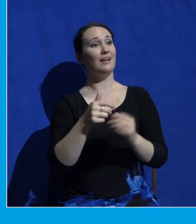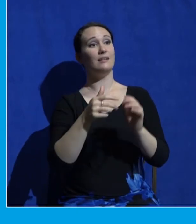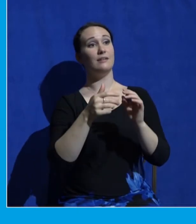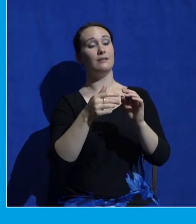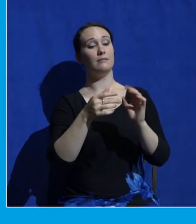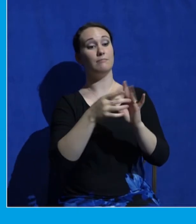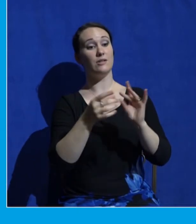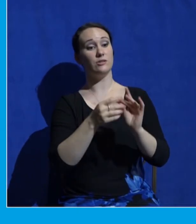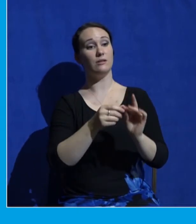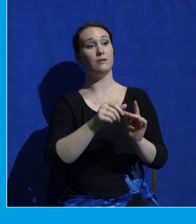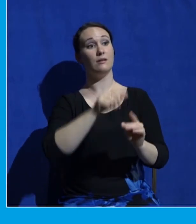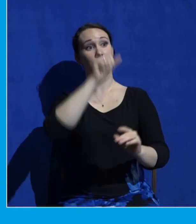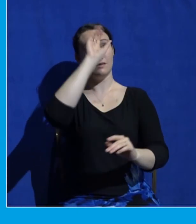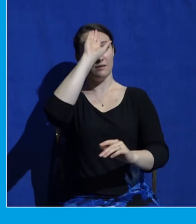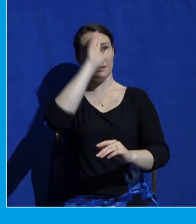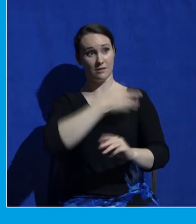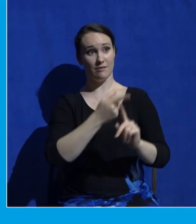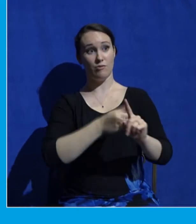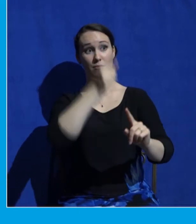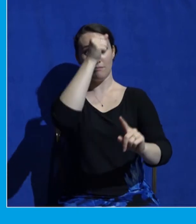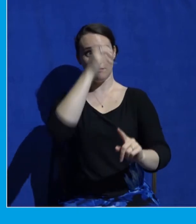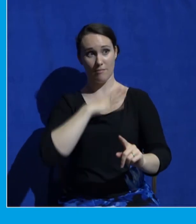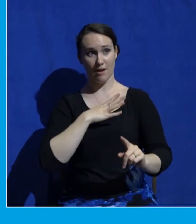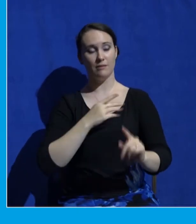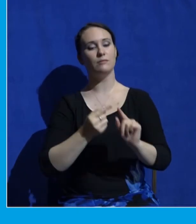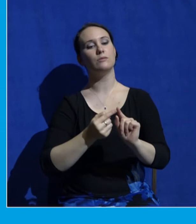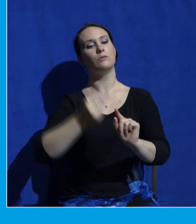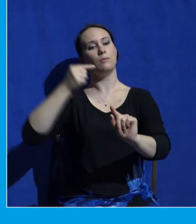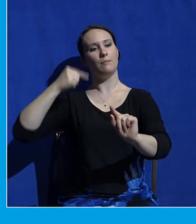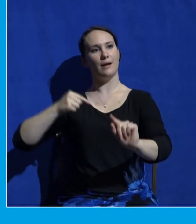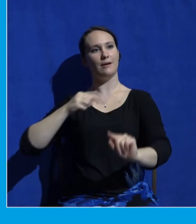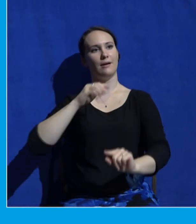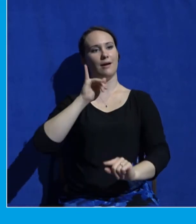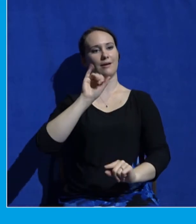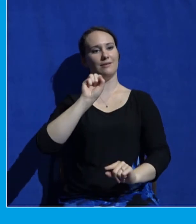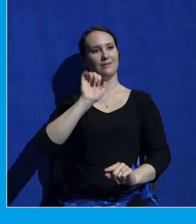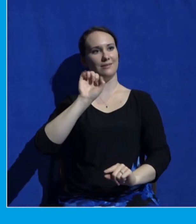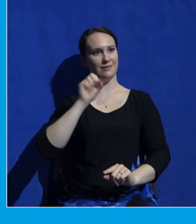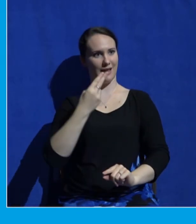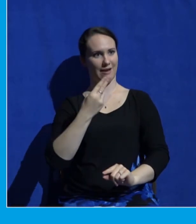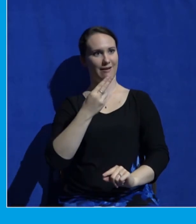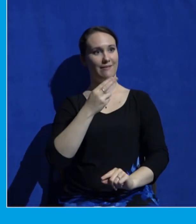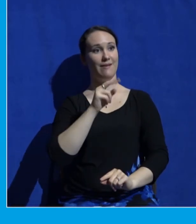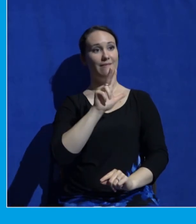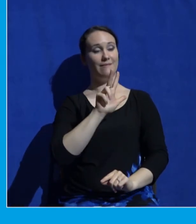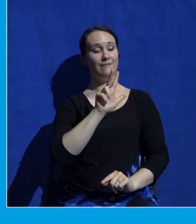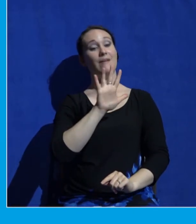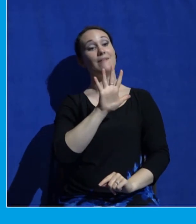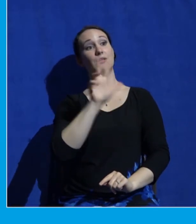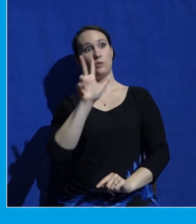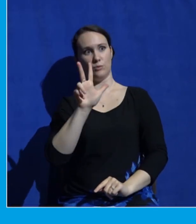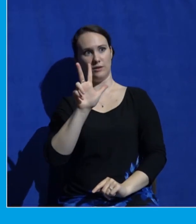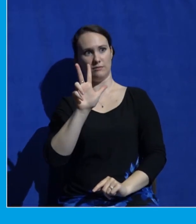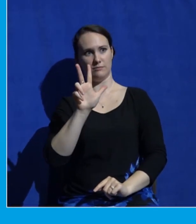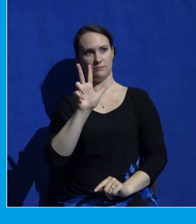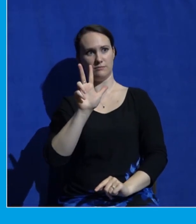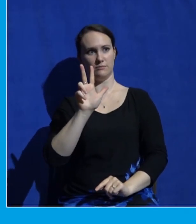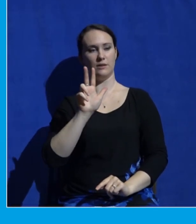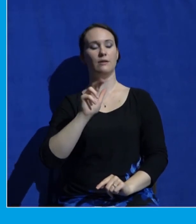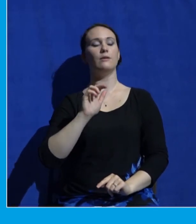to Isaiah 53, which, among other things, gave this description of Jesus. He was despised